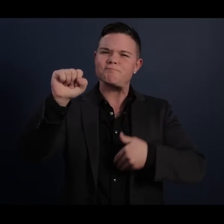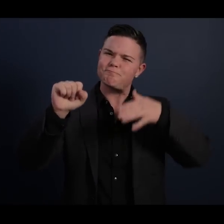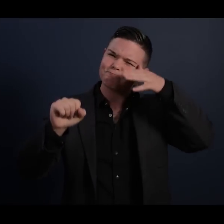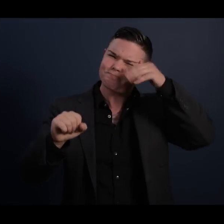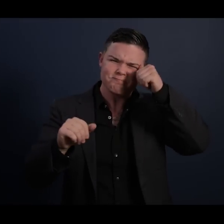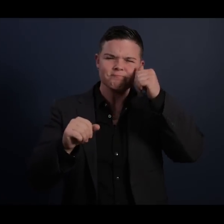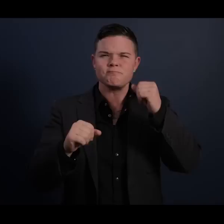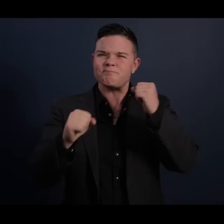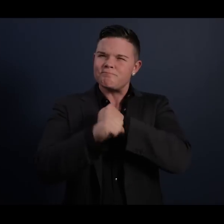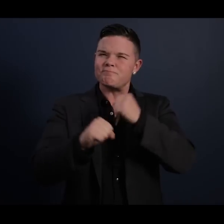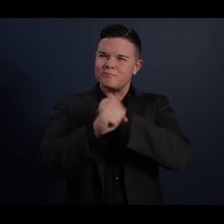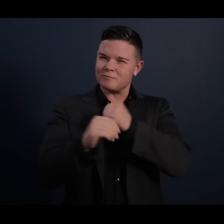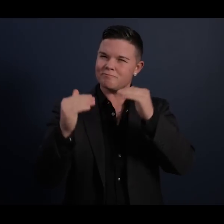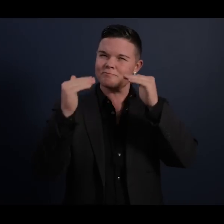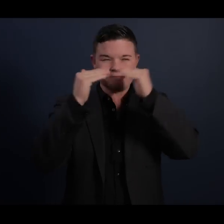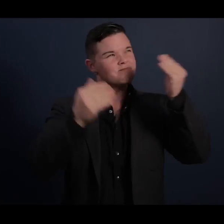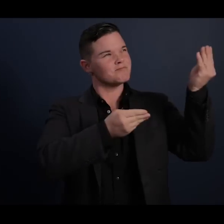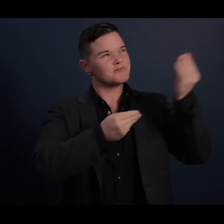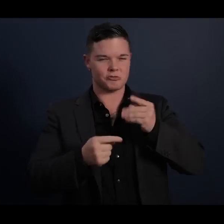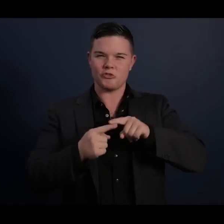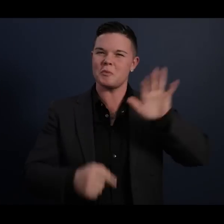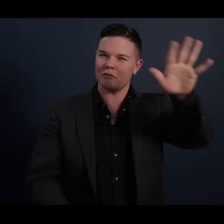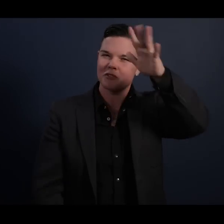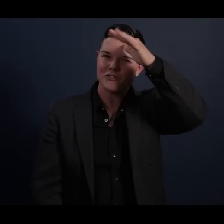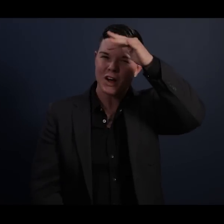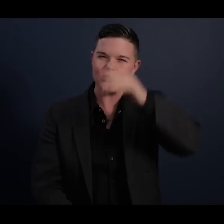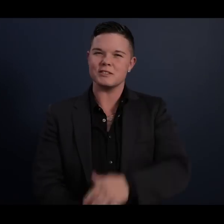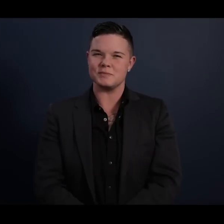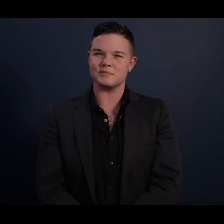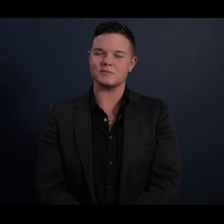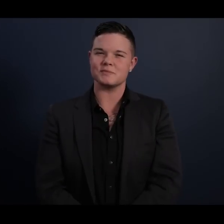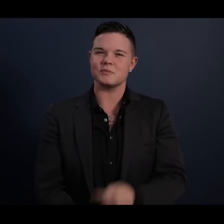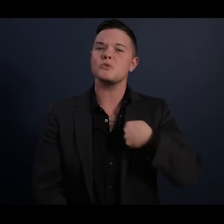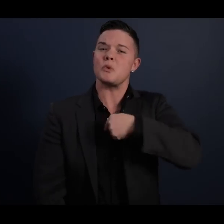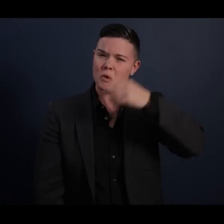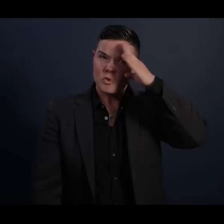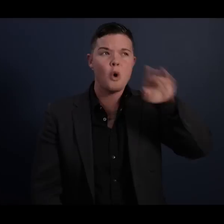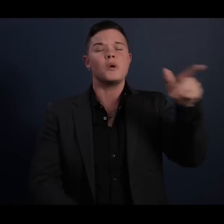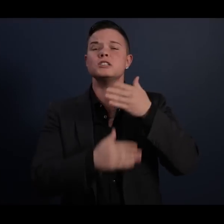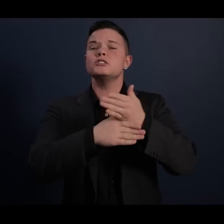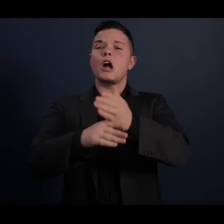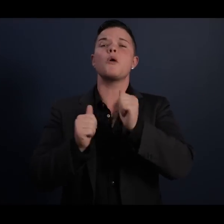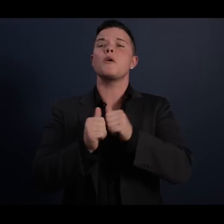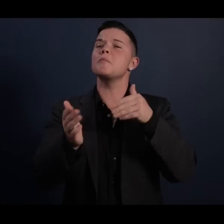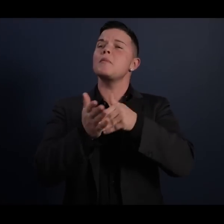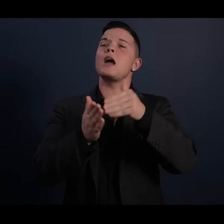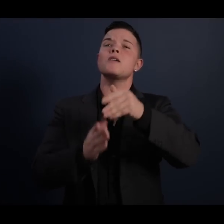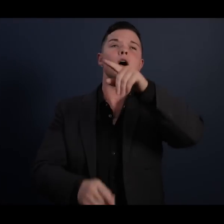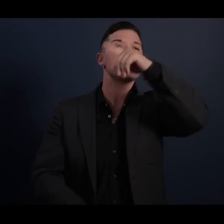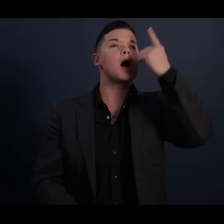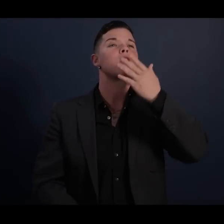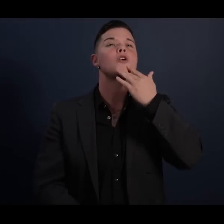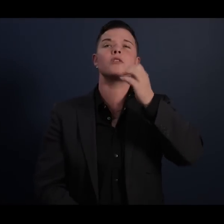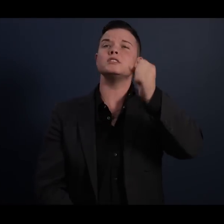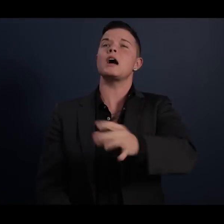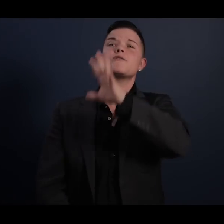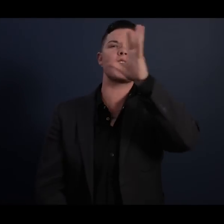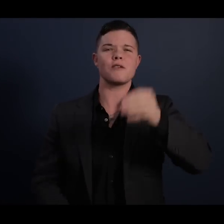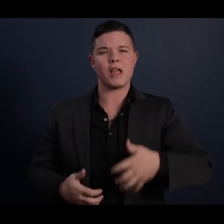from his father. And we know he shared with millions of black and colored South Africans the anger born